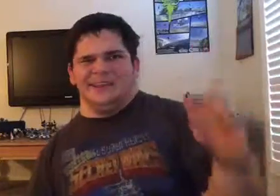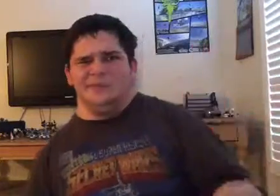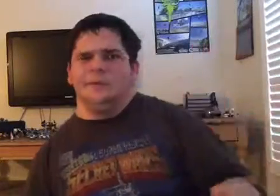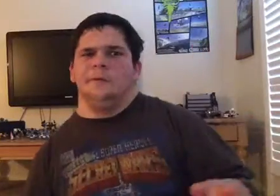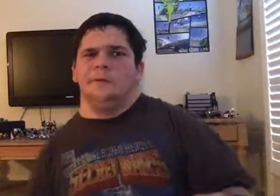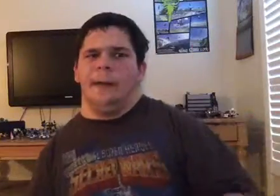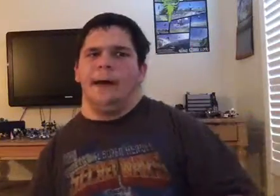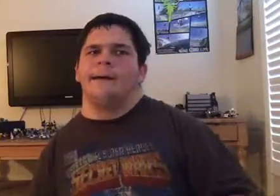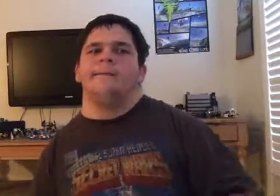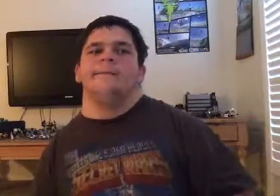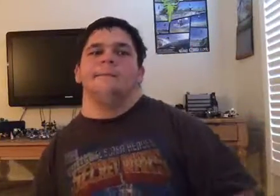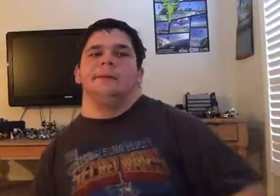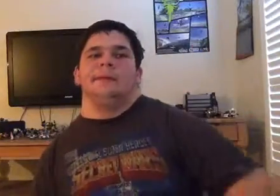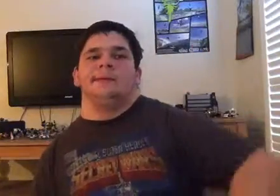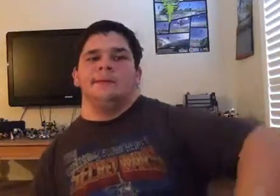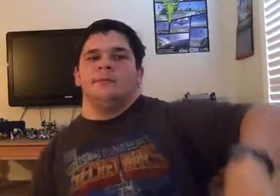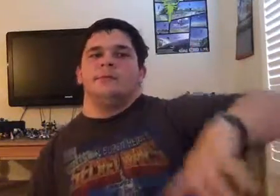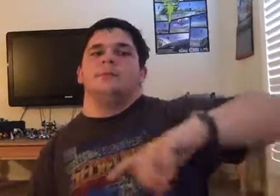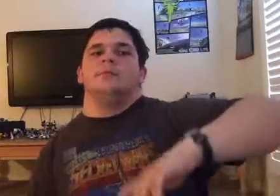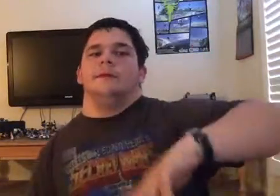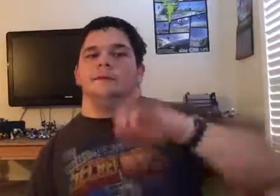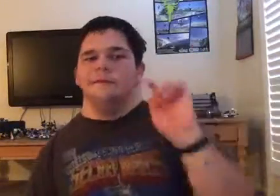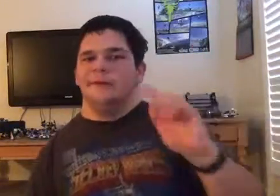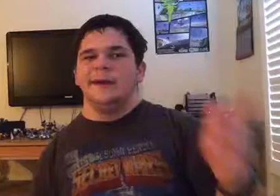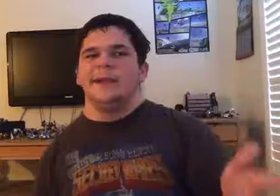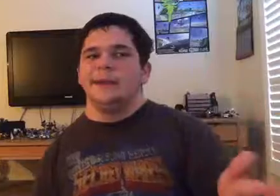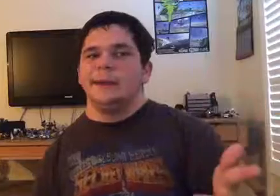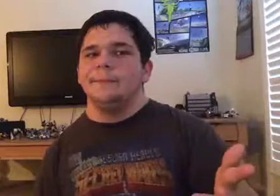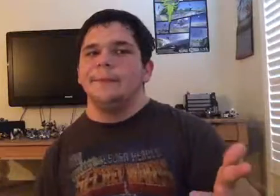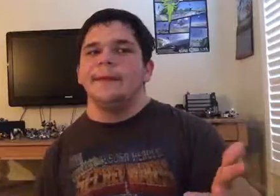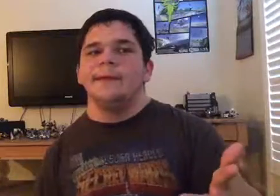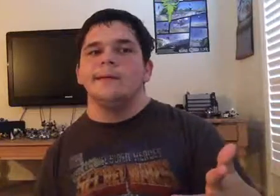cruise pack would be the training simulator